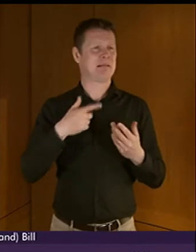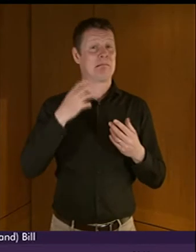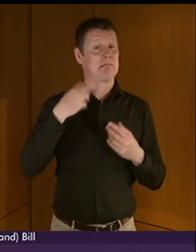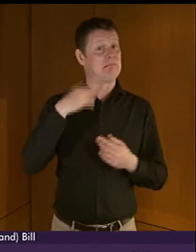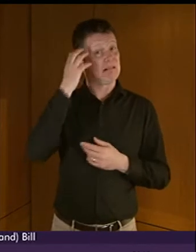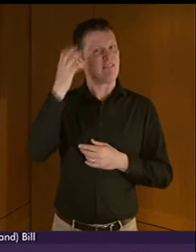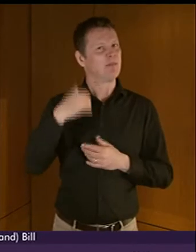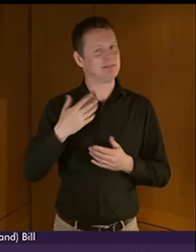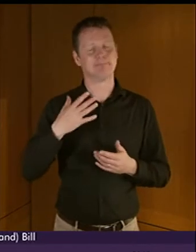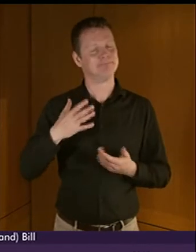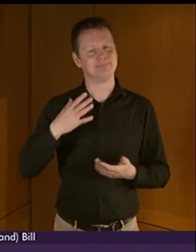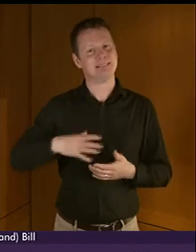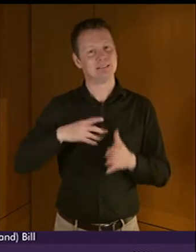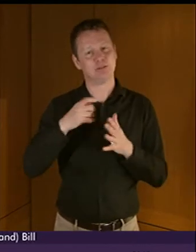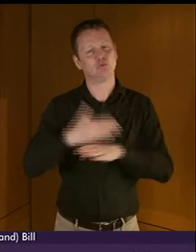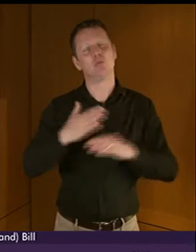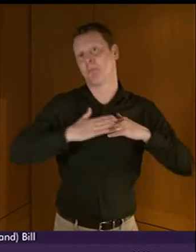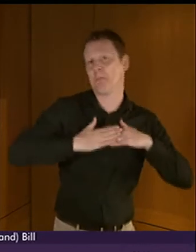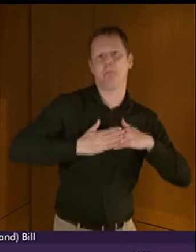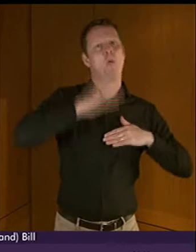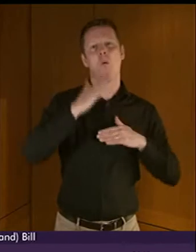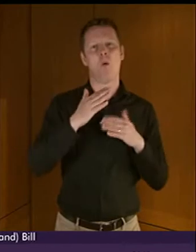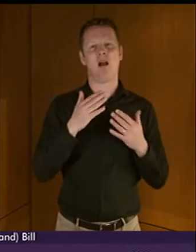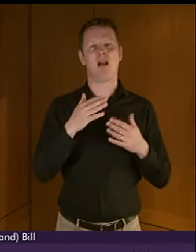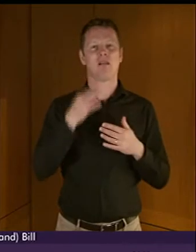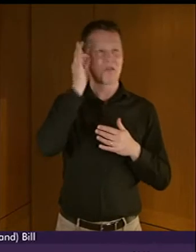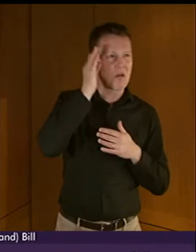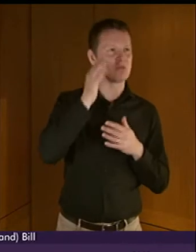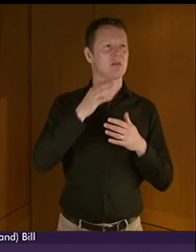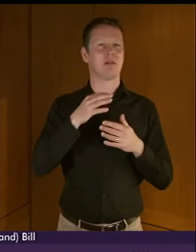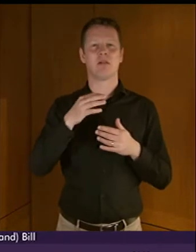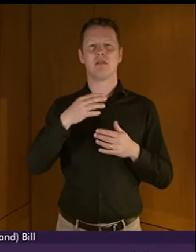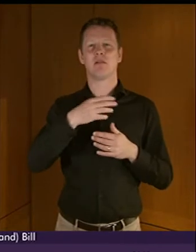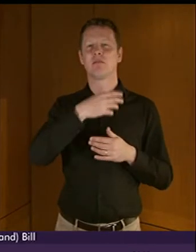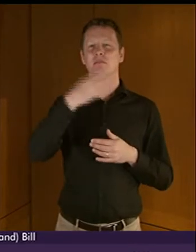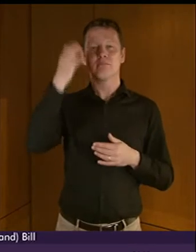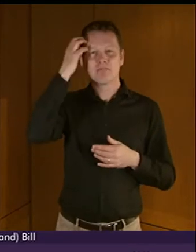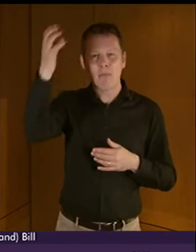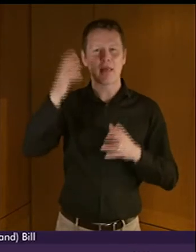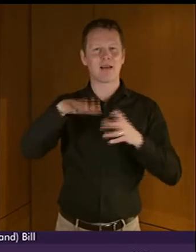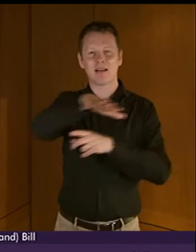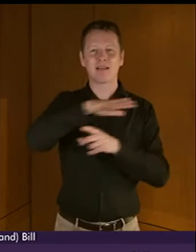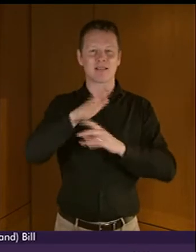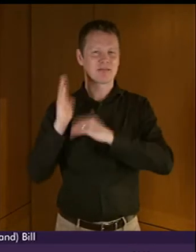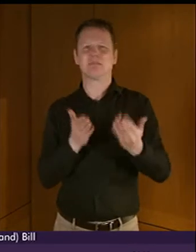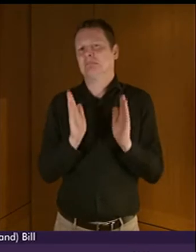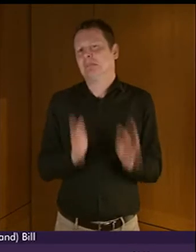and across the public sector to continue making a difference. It must be said that I believe that this